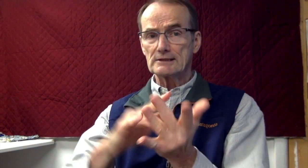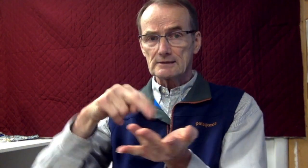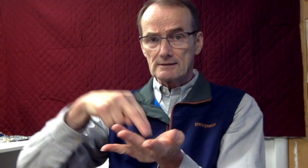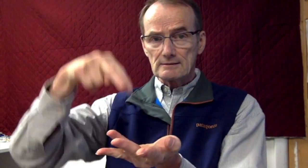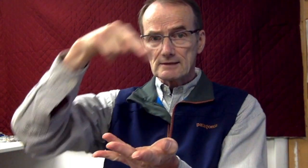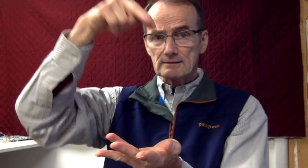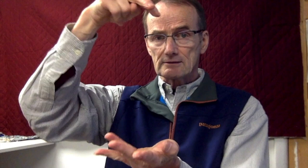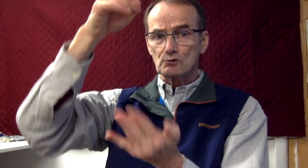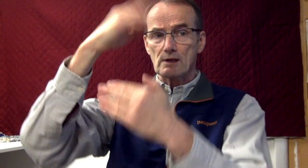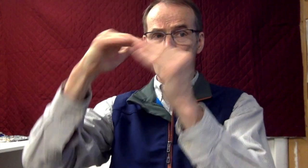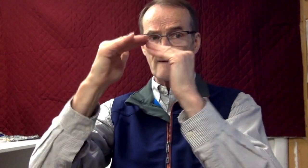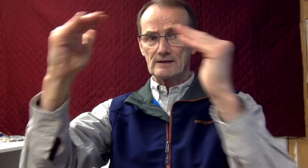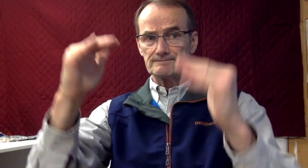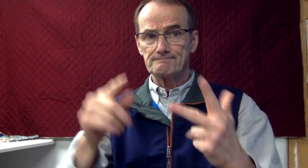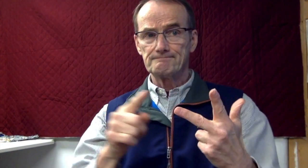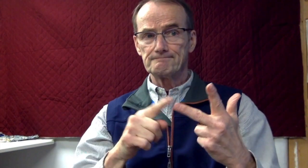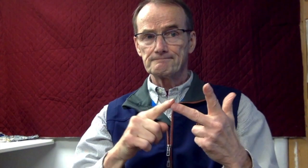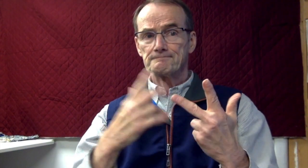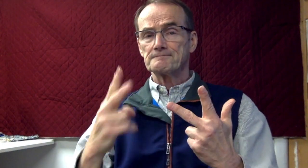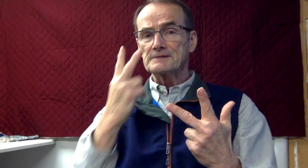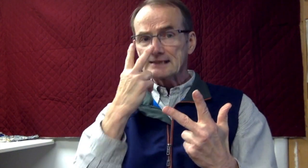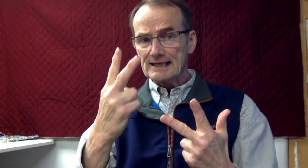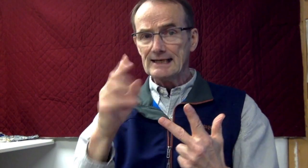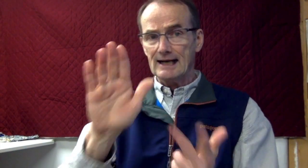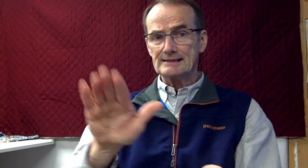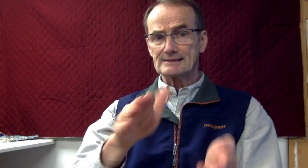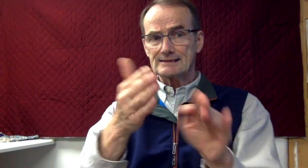until the day on which He was taken up from us,